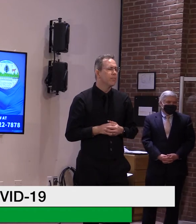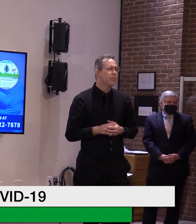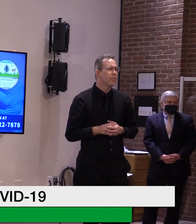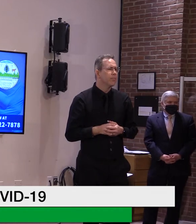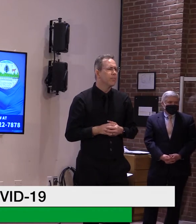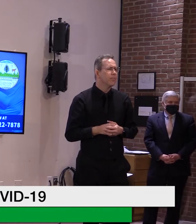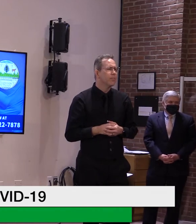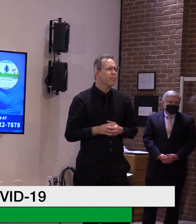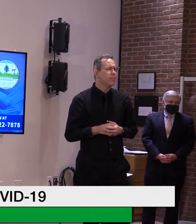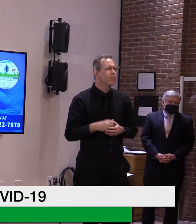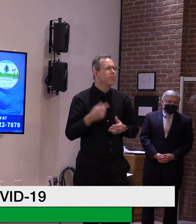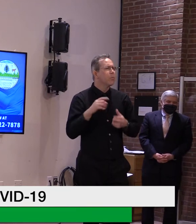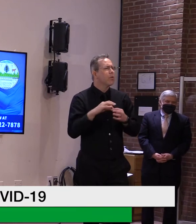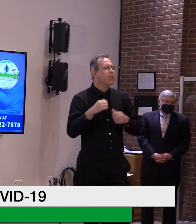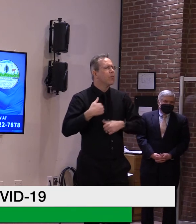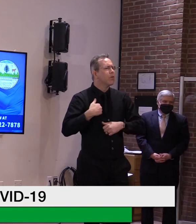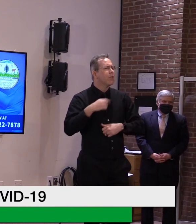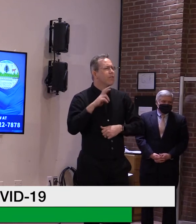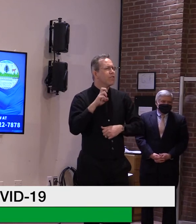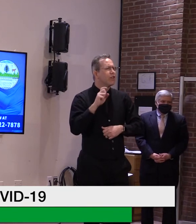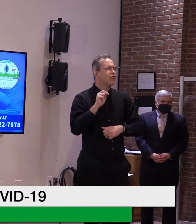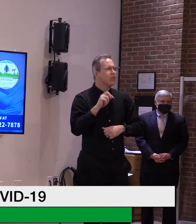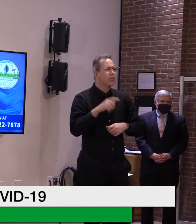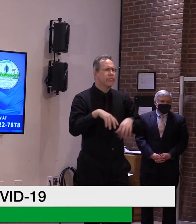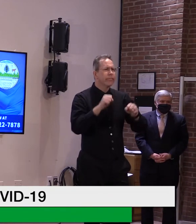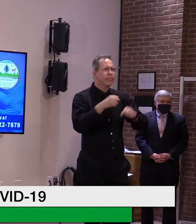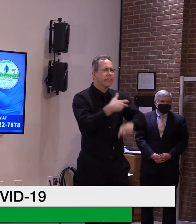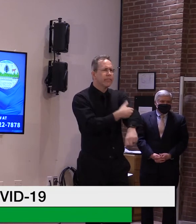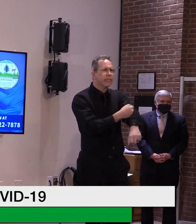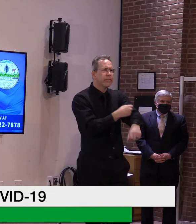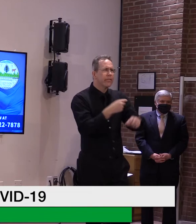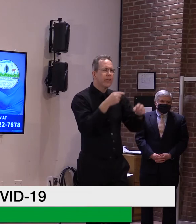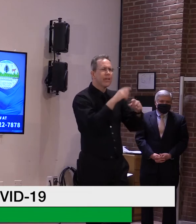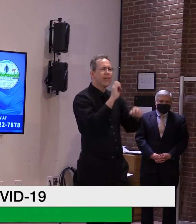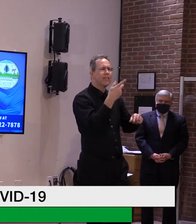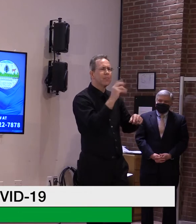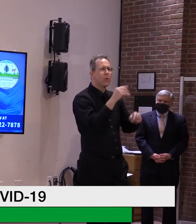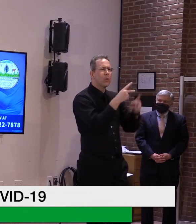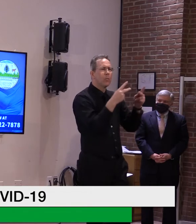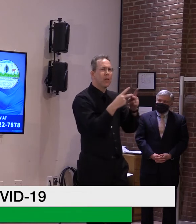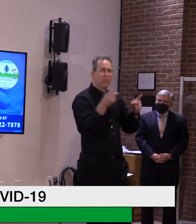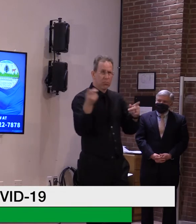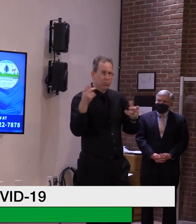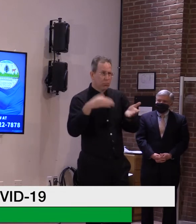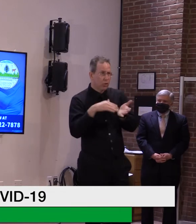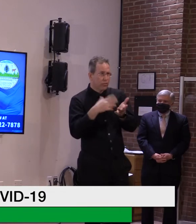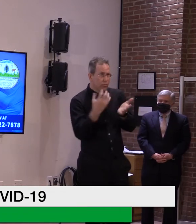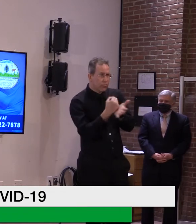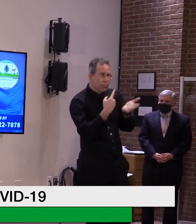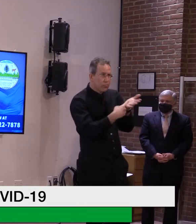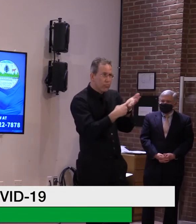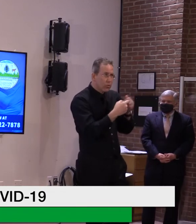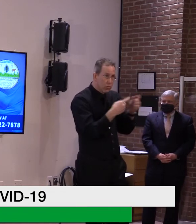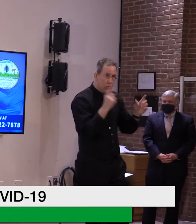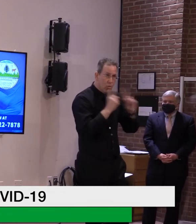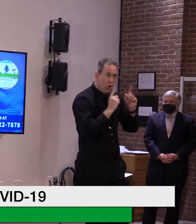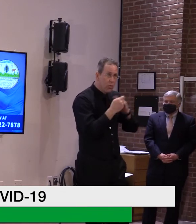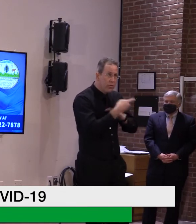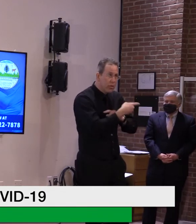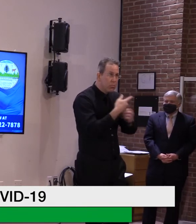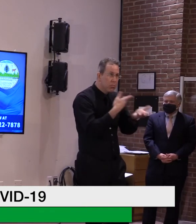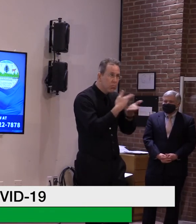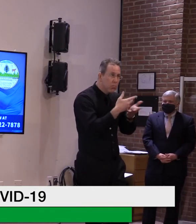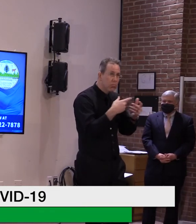Secretary Smith did correctly note that communication is a two-way street. I'm just wondering about Vermont's